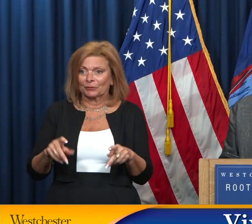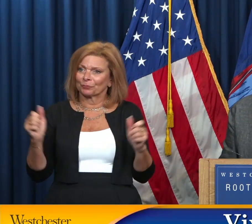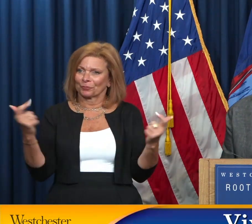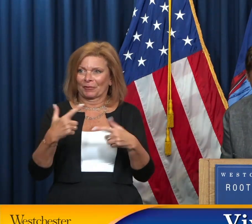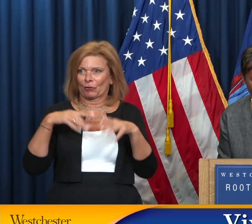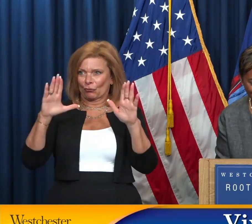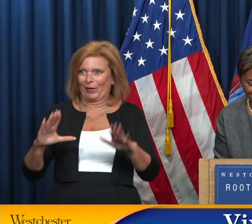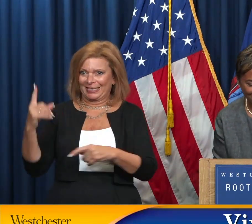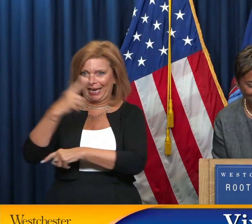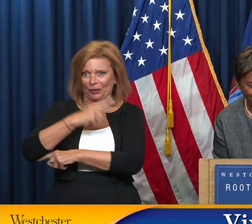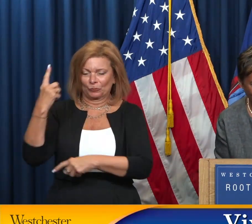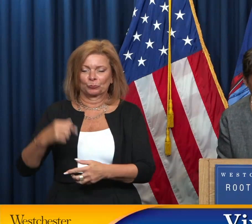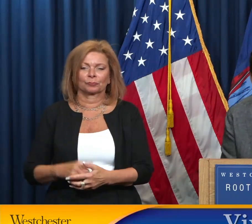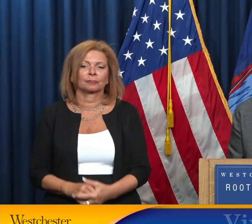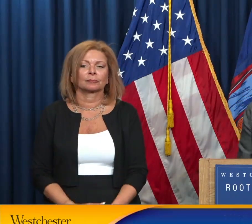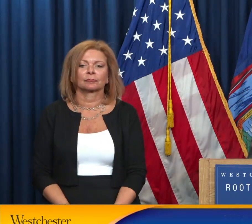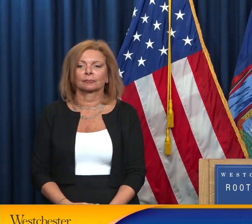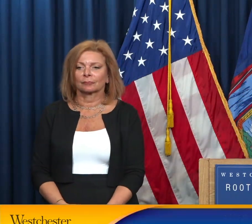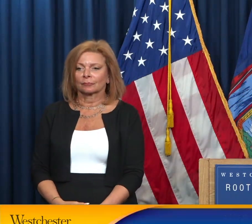have a great day.